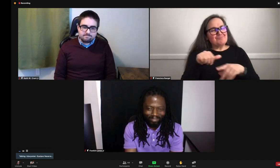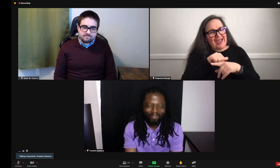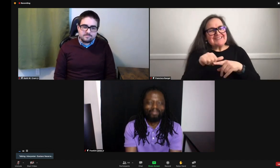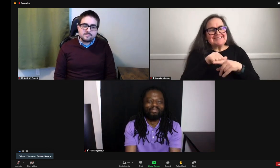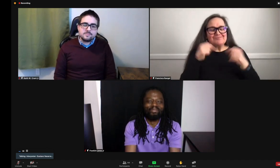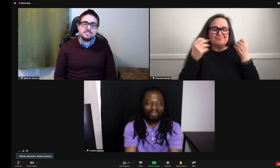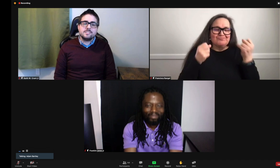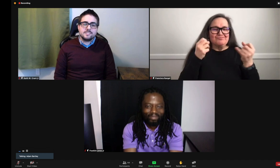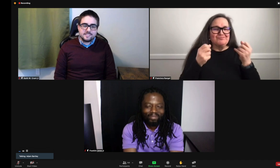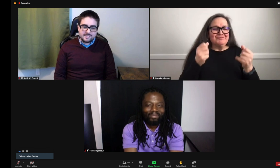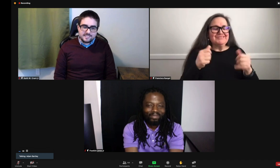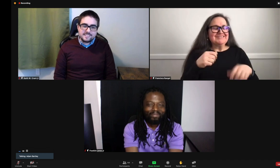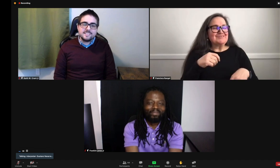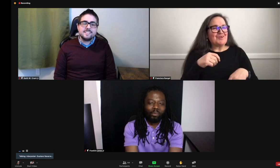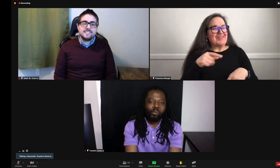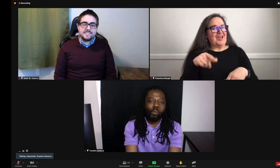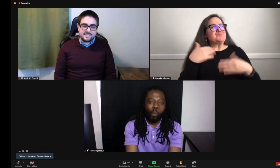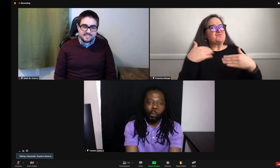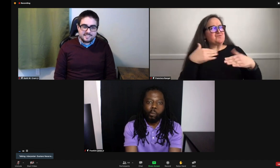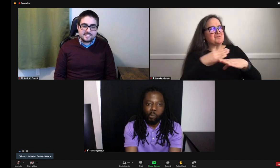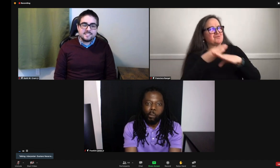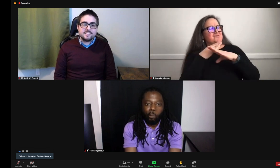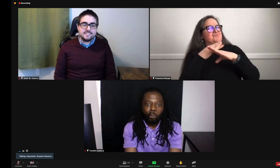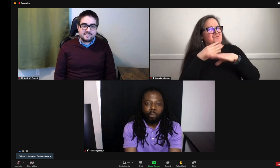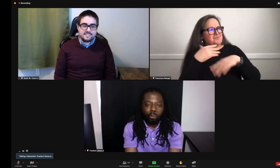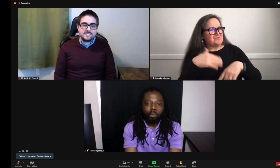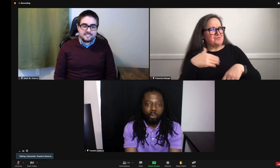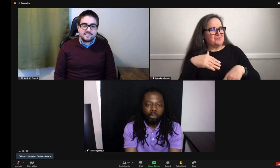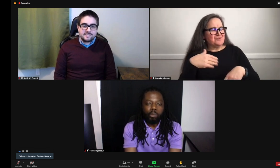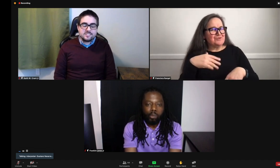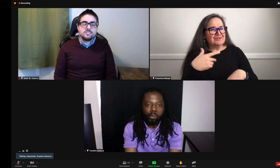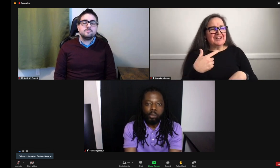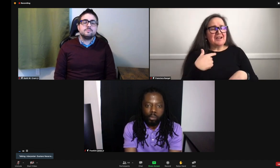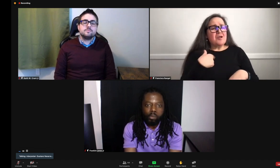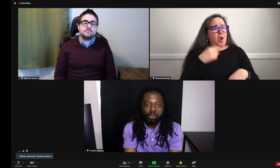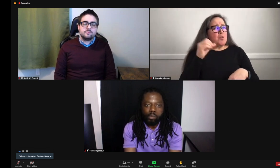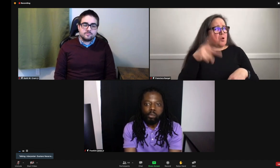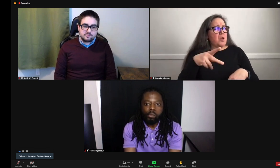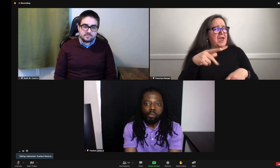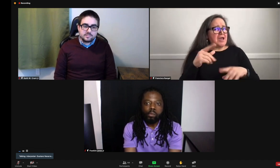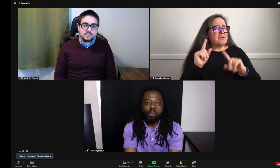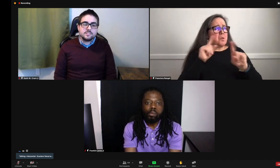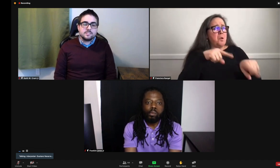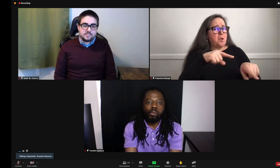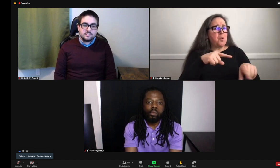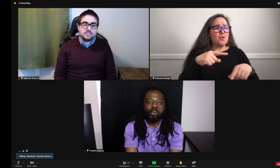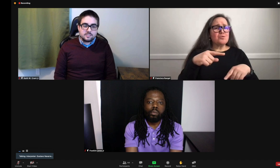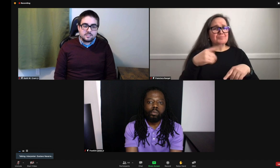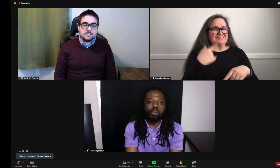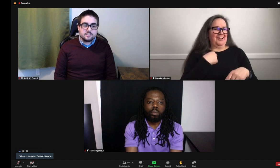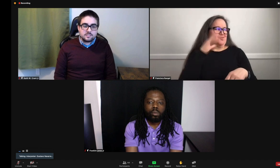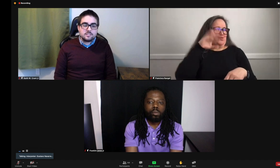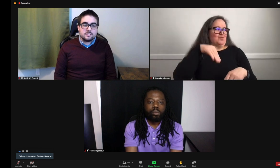easier to be able to practice before the recording. But realizing that restriction of just not having a printer, how it can make it more challenging.